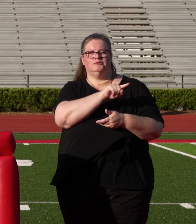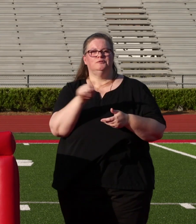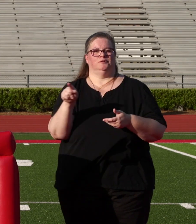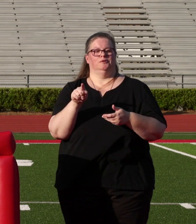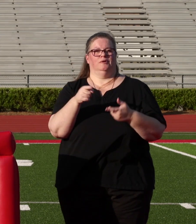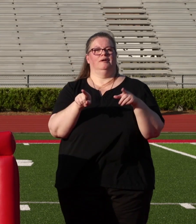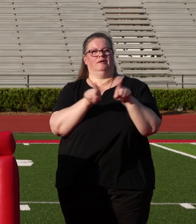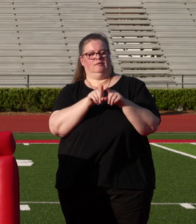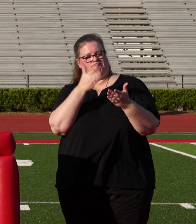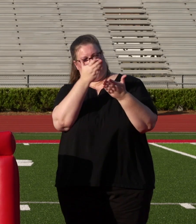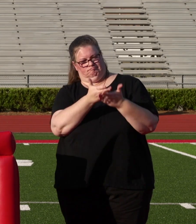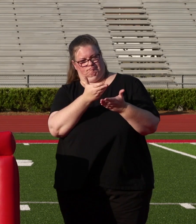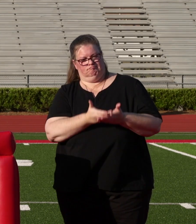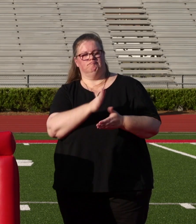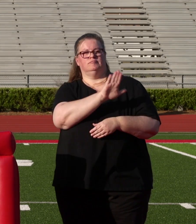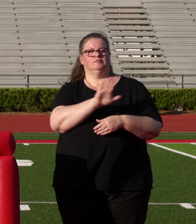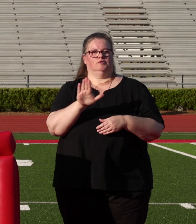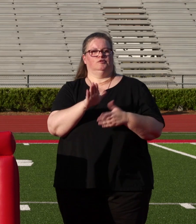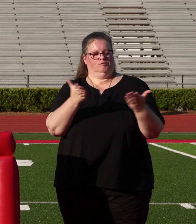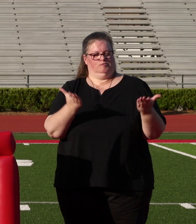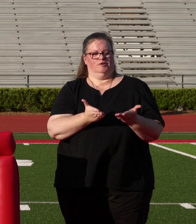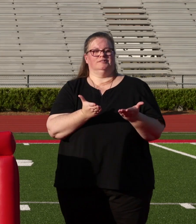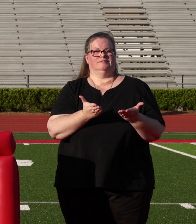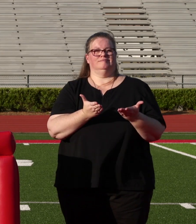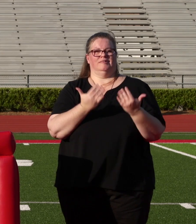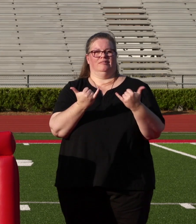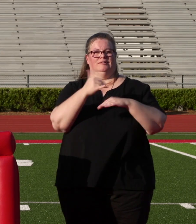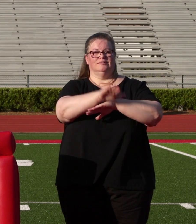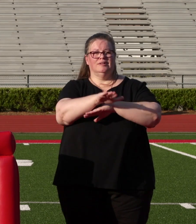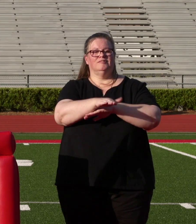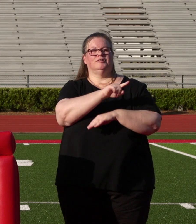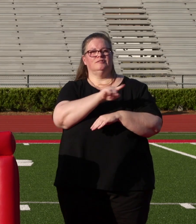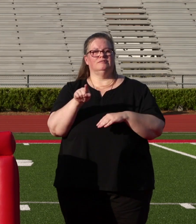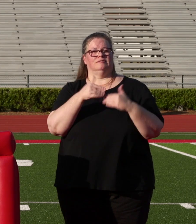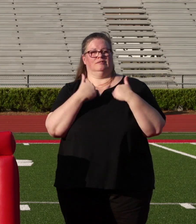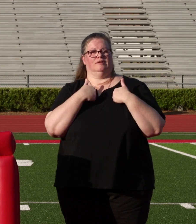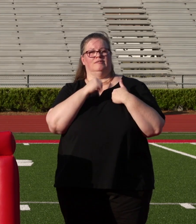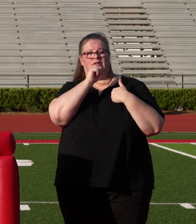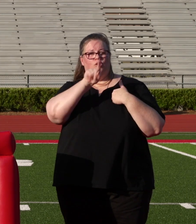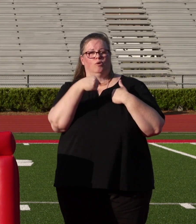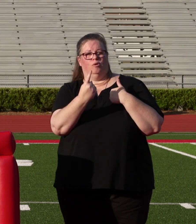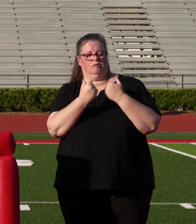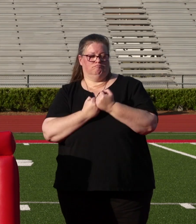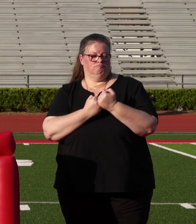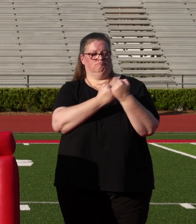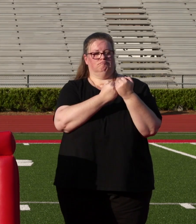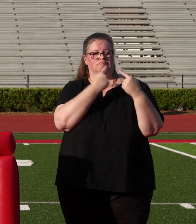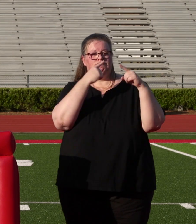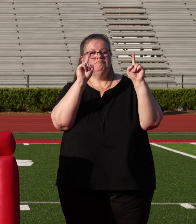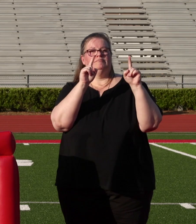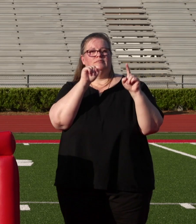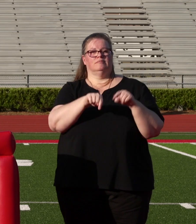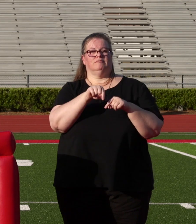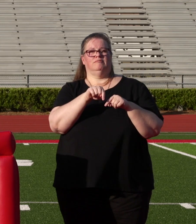as evidenced by your virtual presence here this evening, have contributed not just to the success of the 434 soon